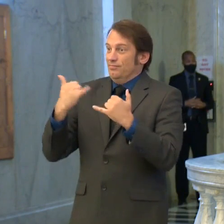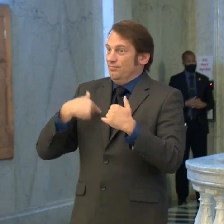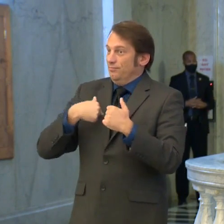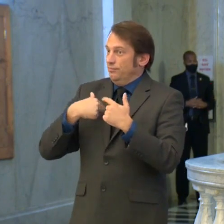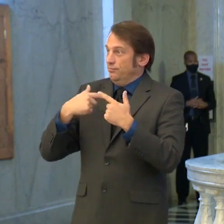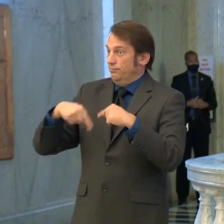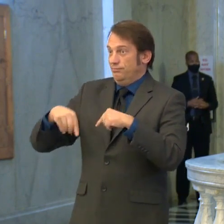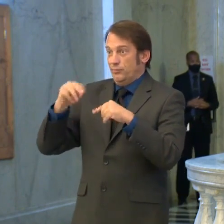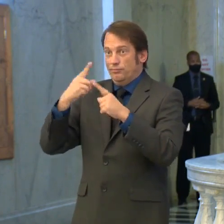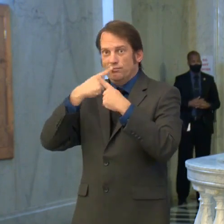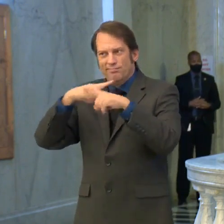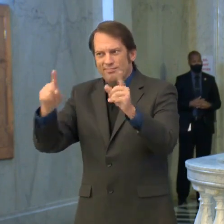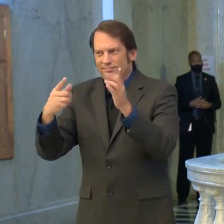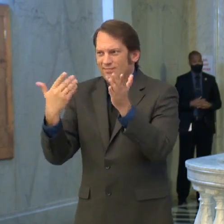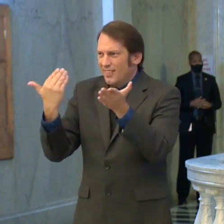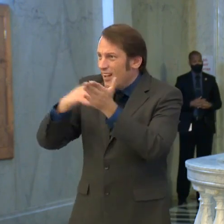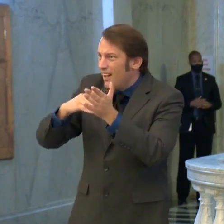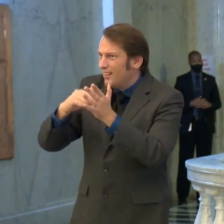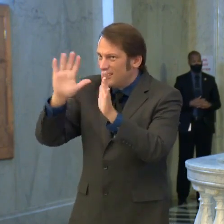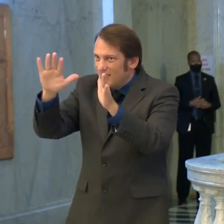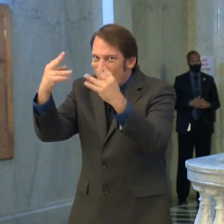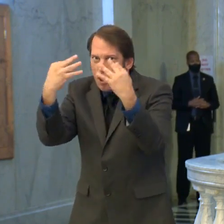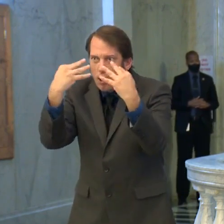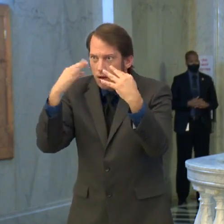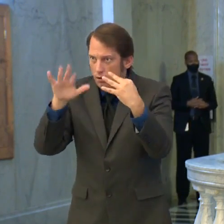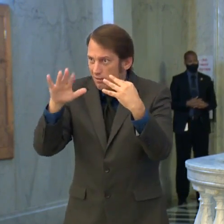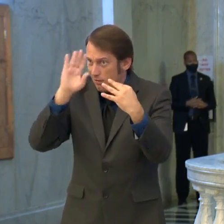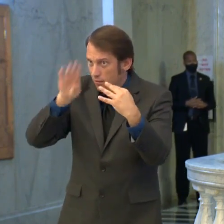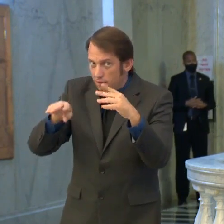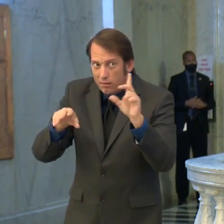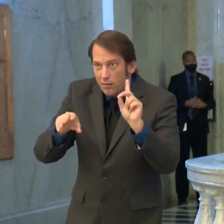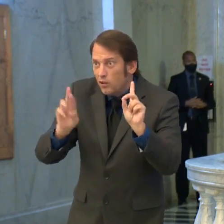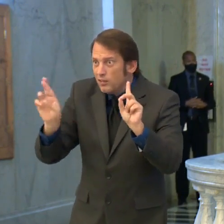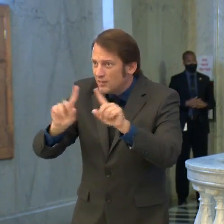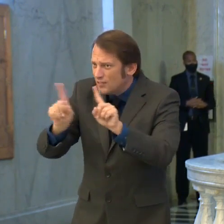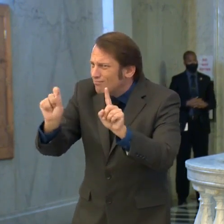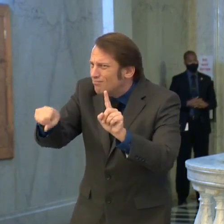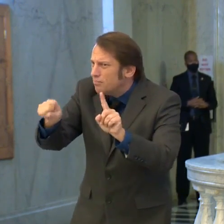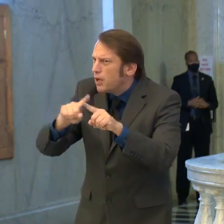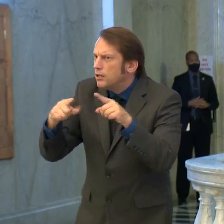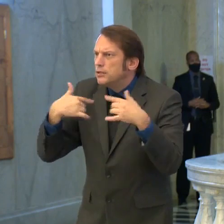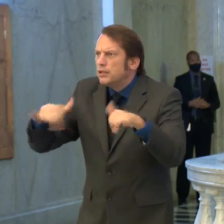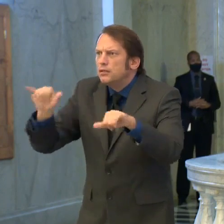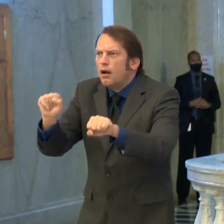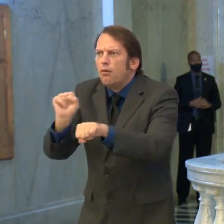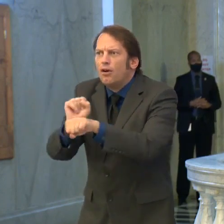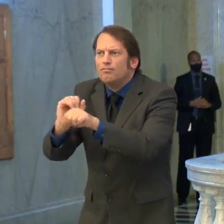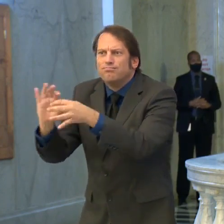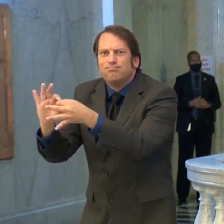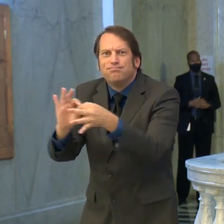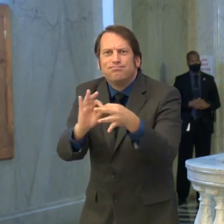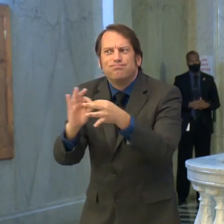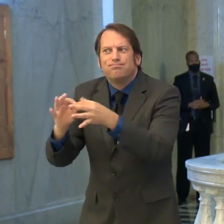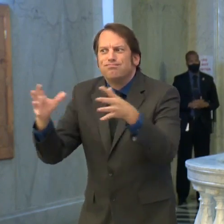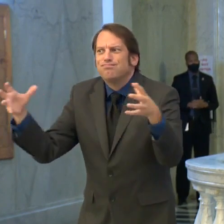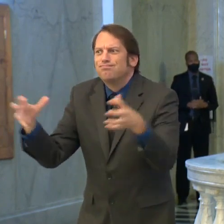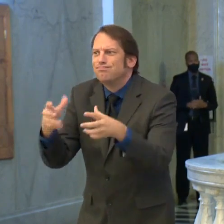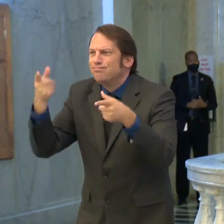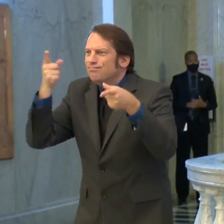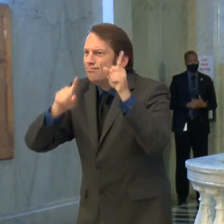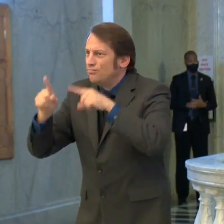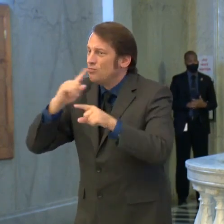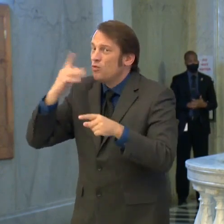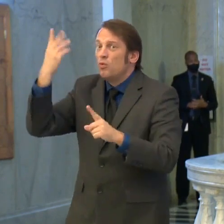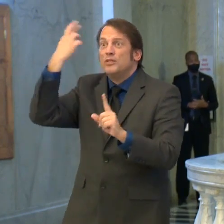can still come together, that we can put the people's priorities first, and that we can deliver